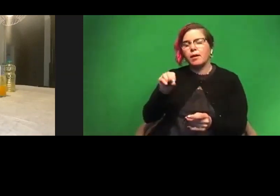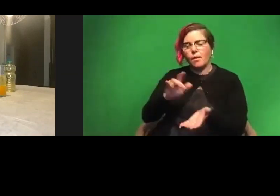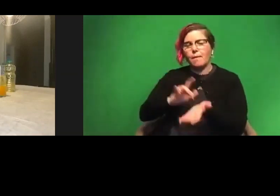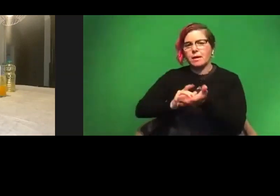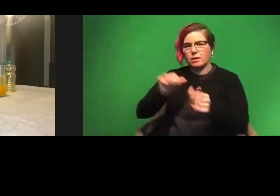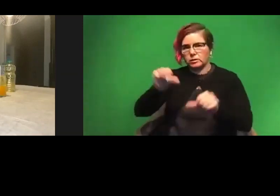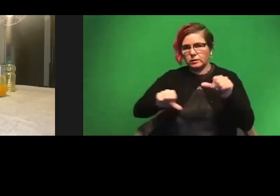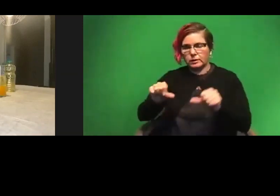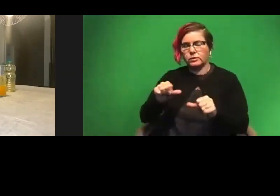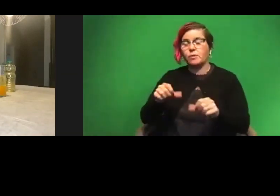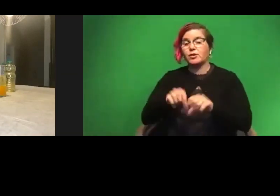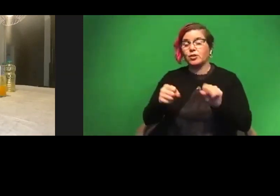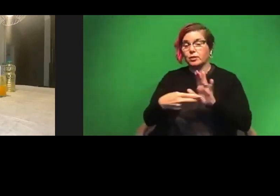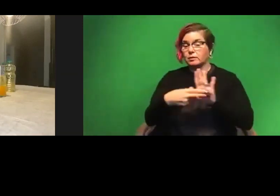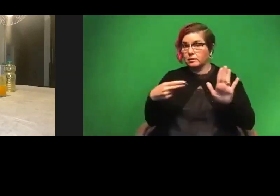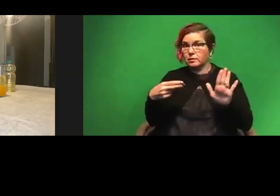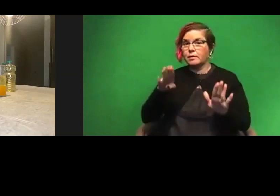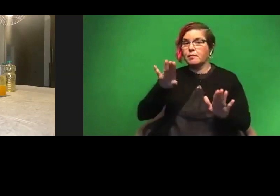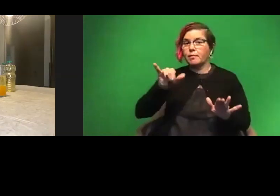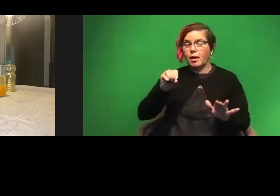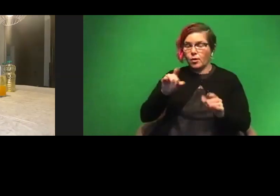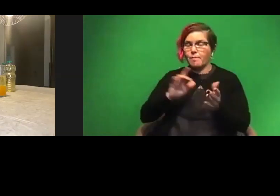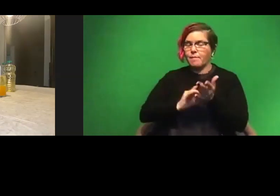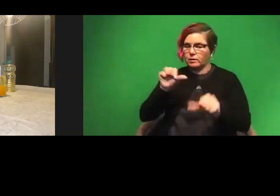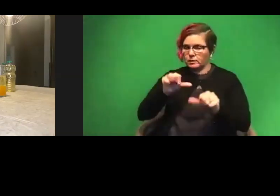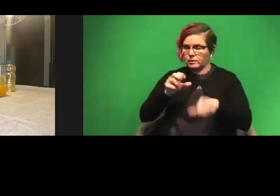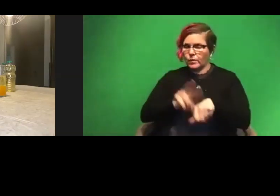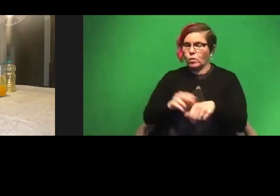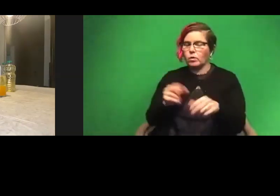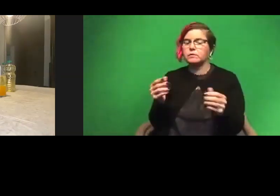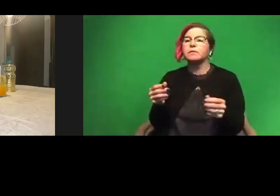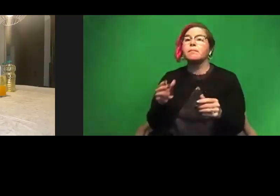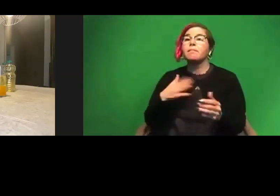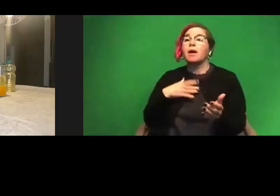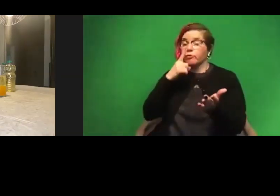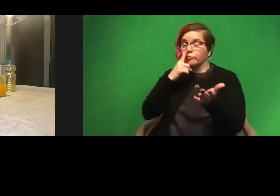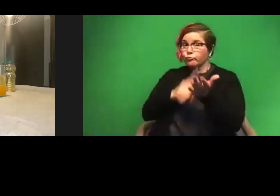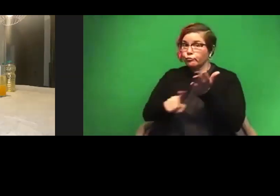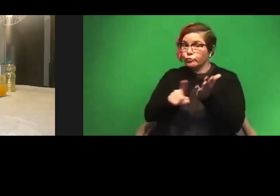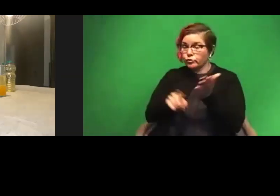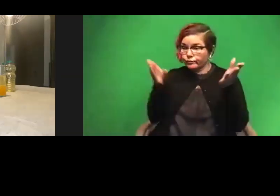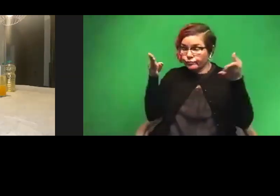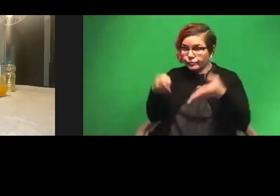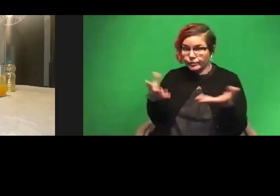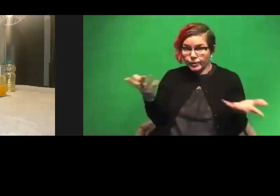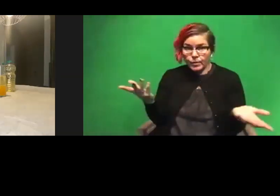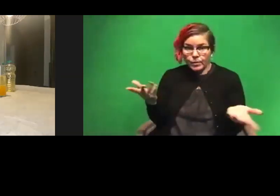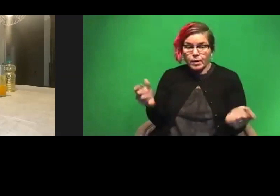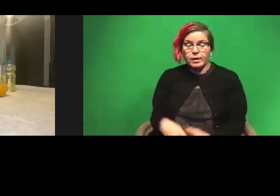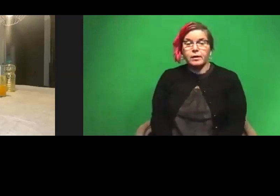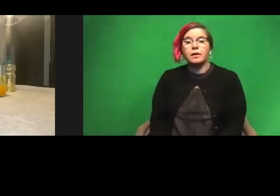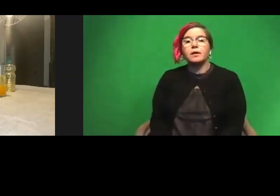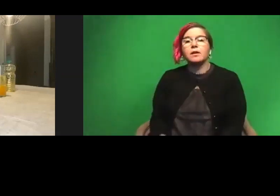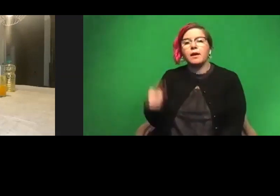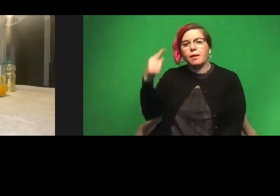degree, it says biomedical sciences, of course. Um, but my research focused on a neurological disorder